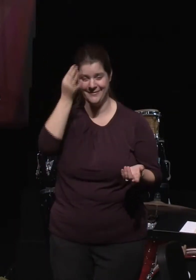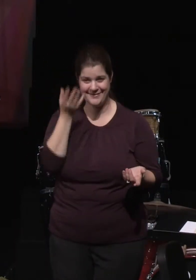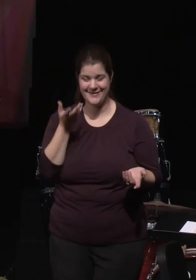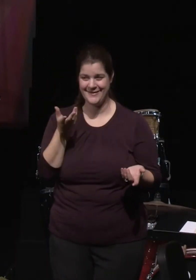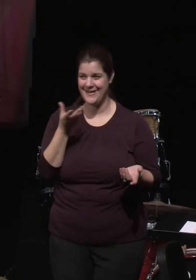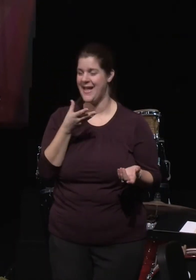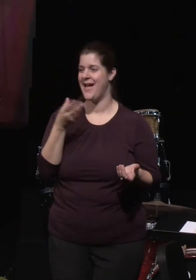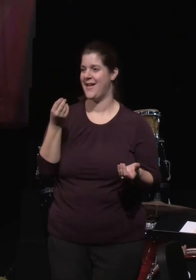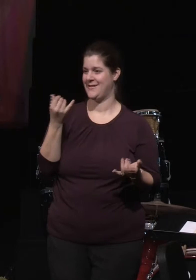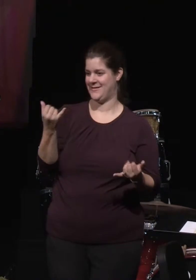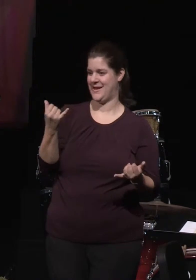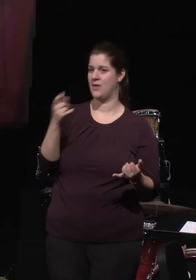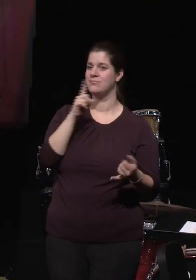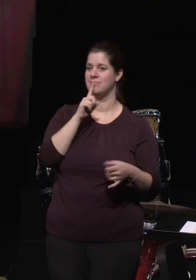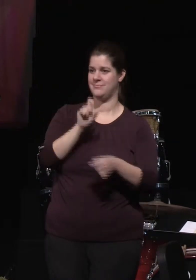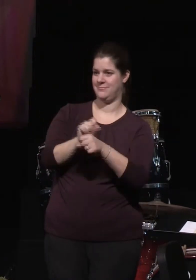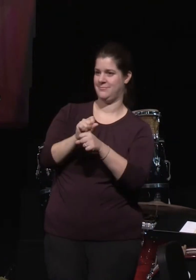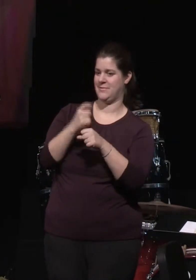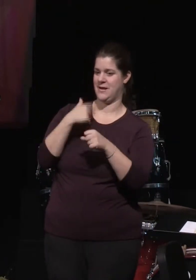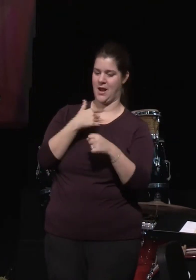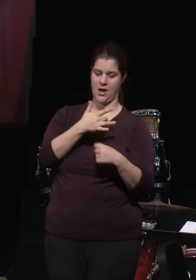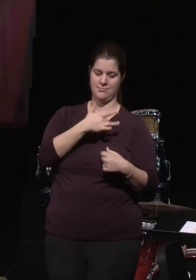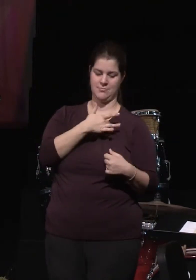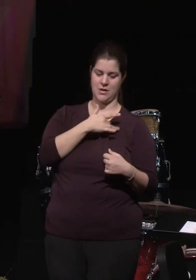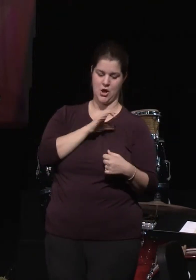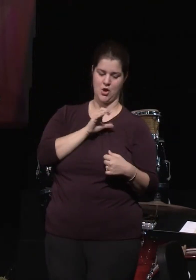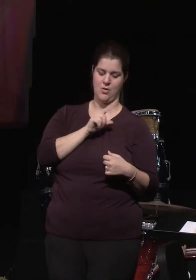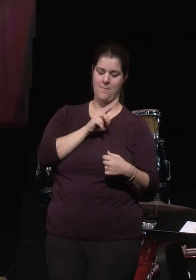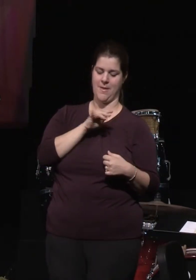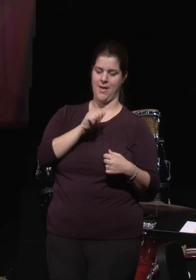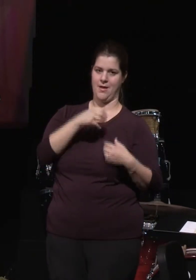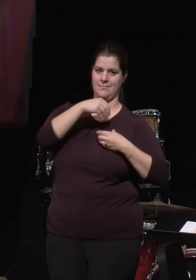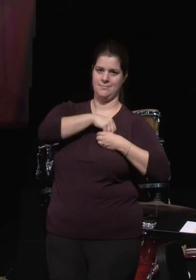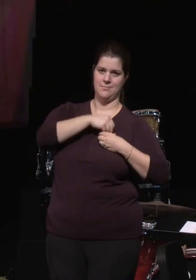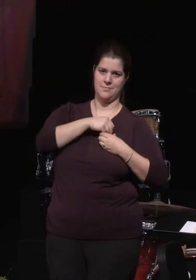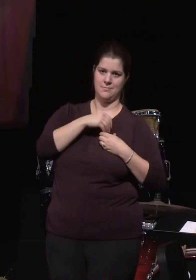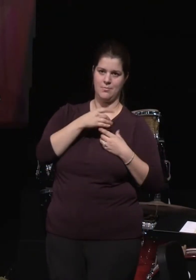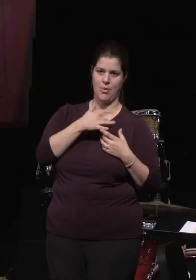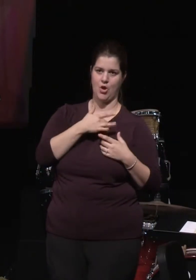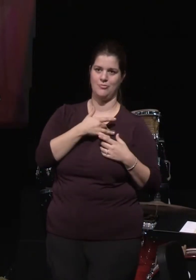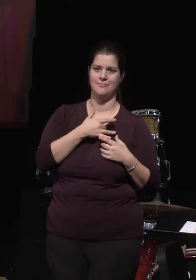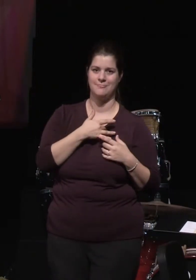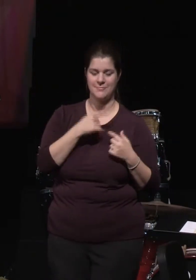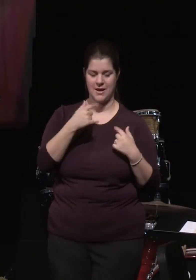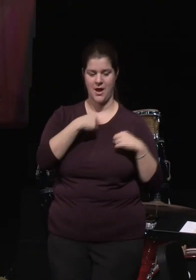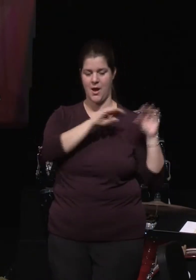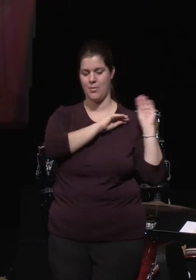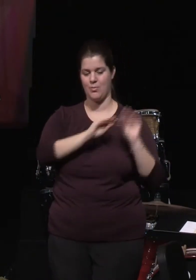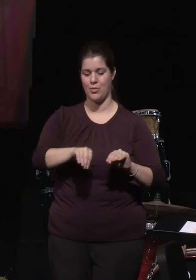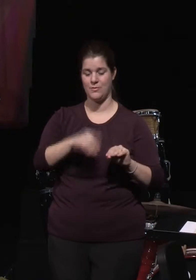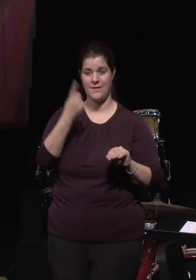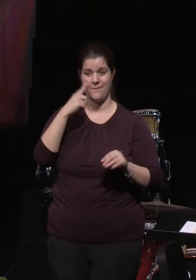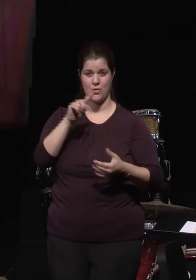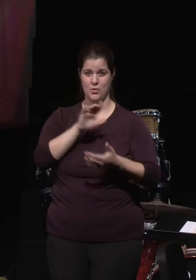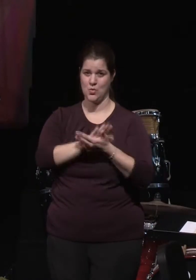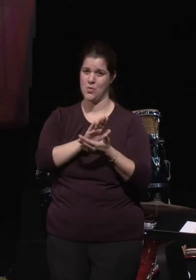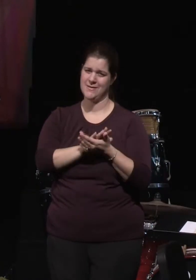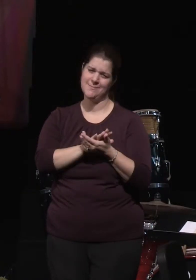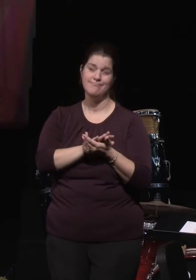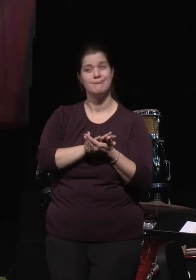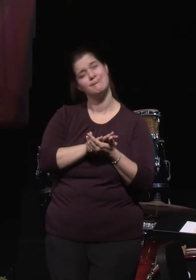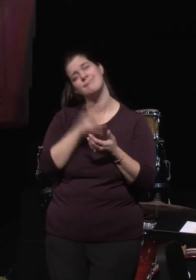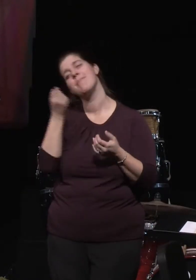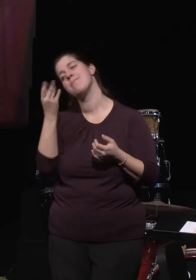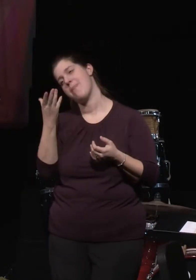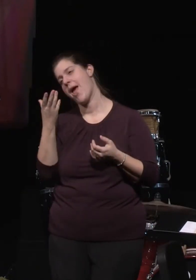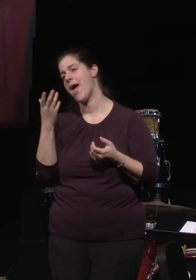I really was a Colombian at heart. I came to this county not for the schools, lots of people come for